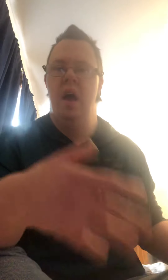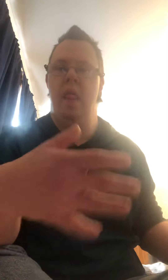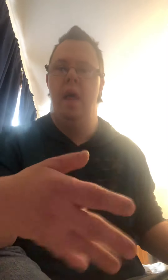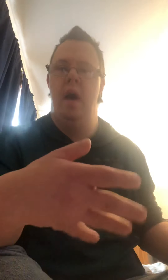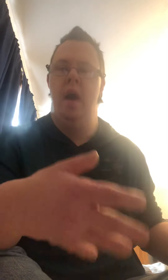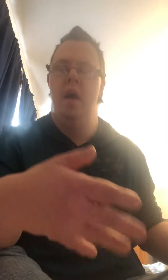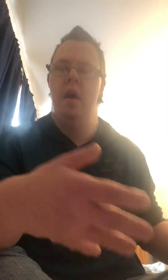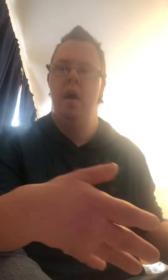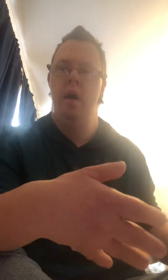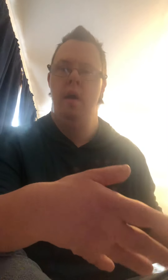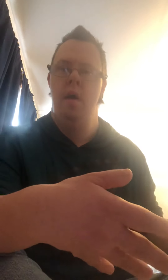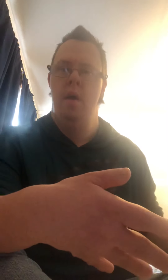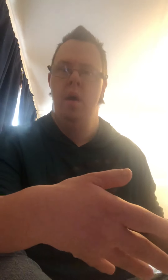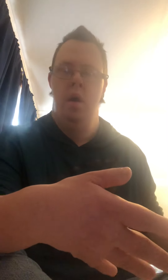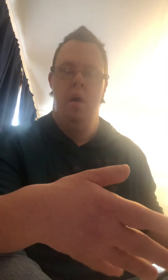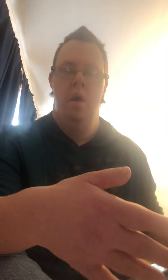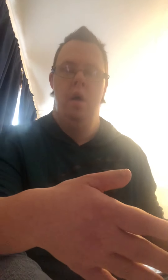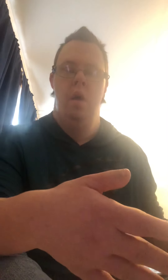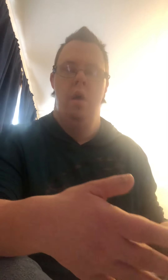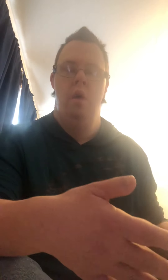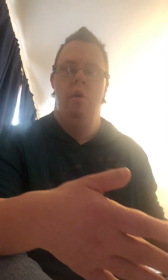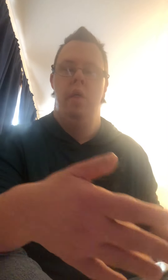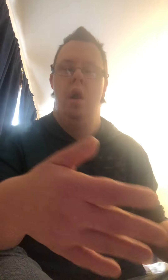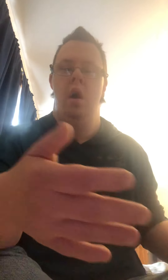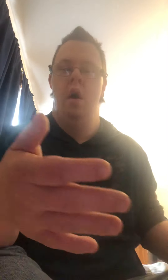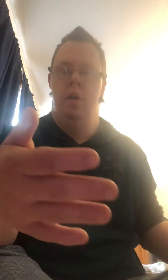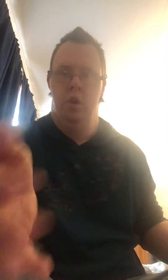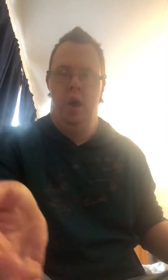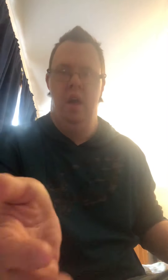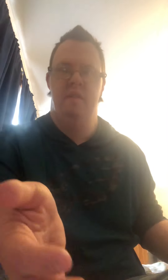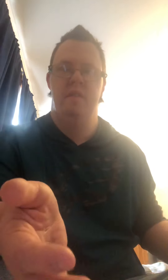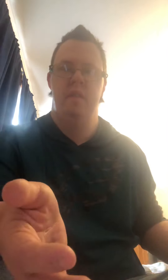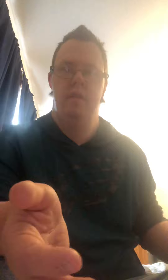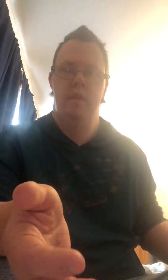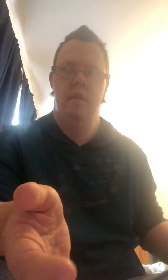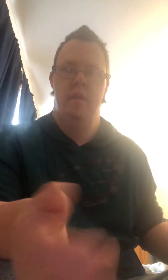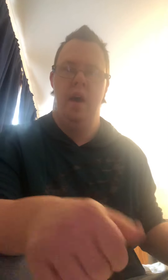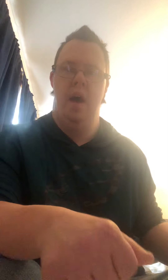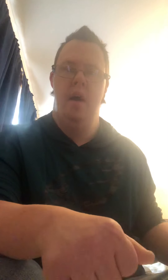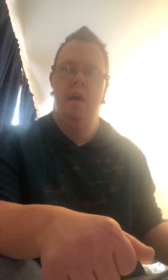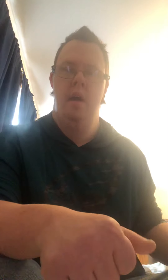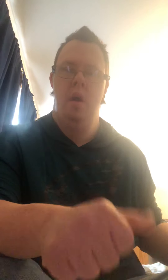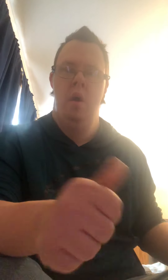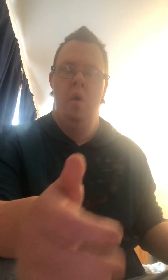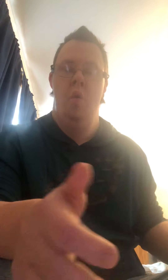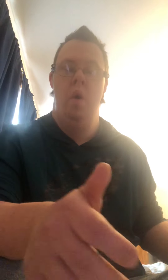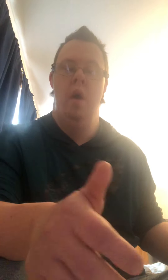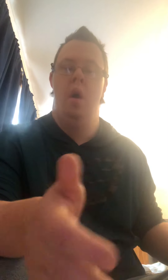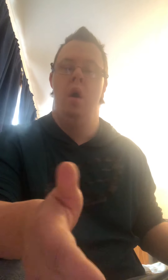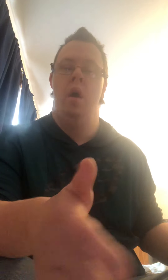like a life that we all